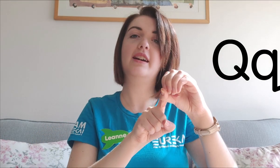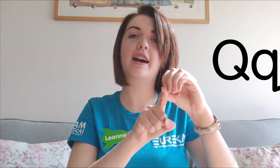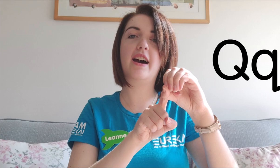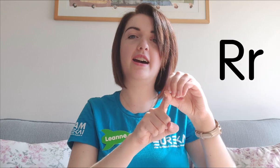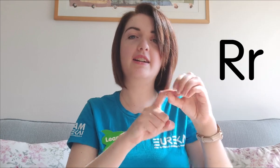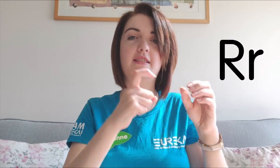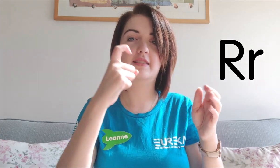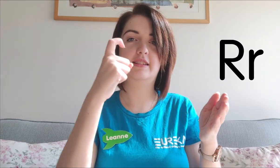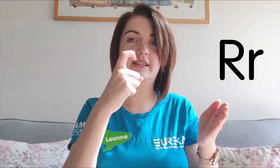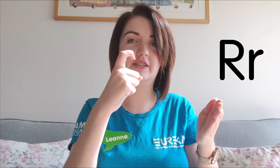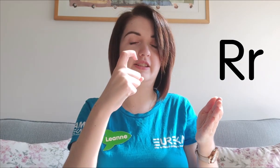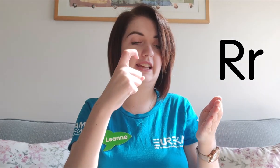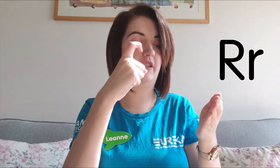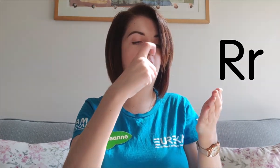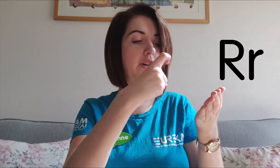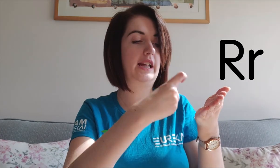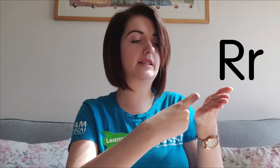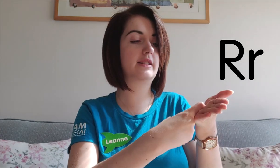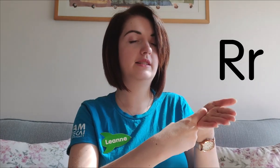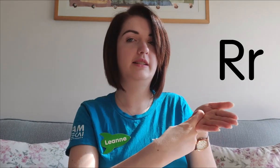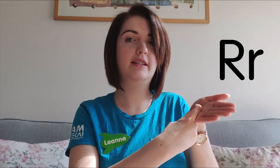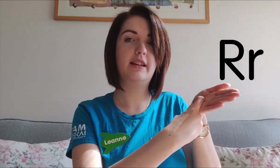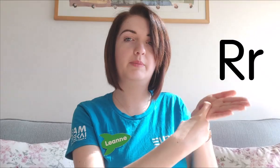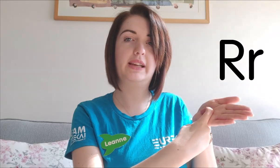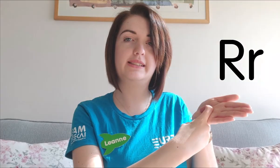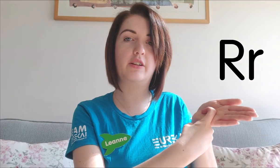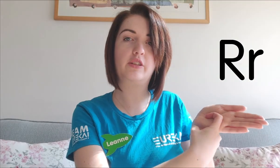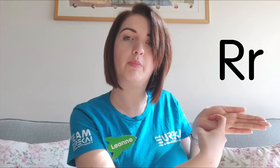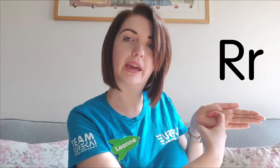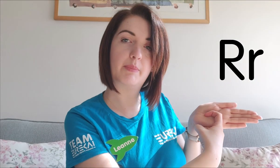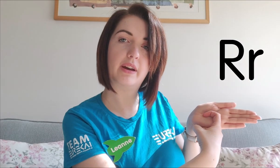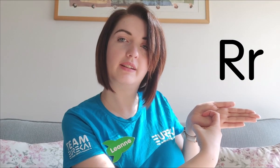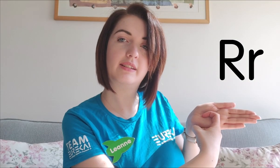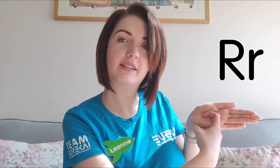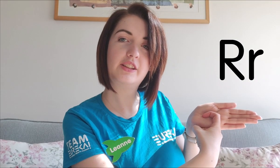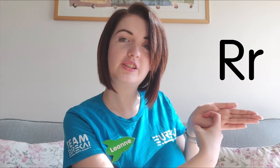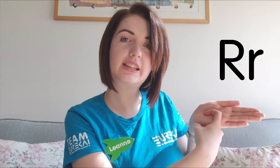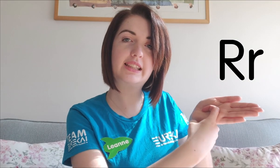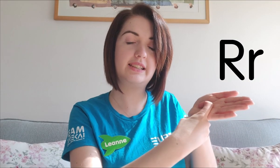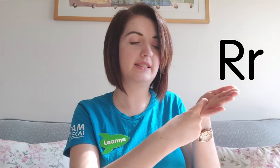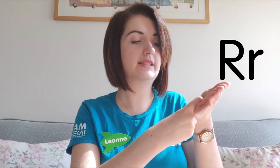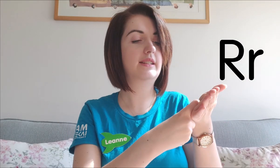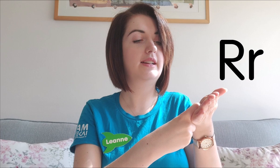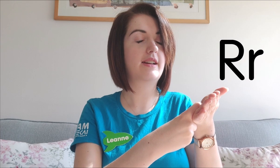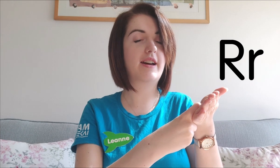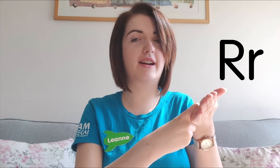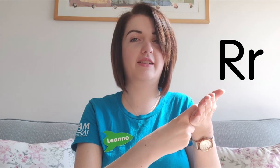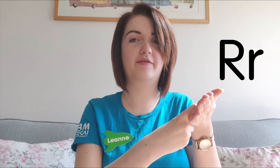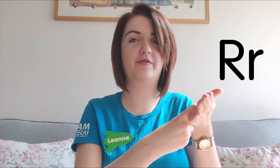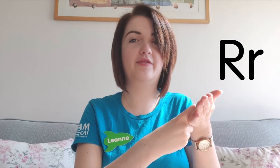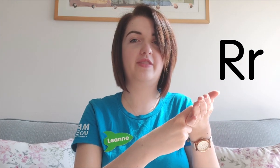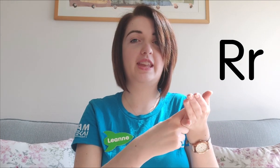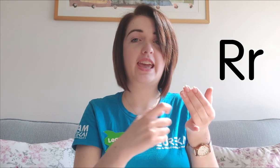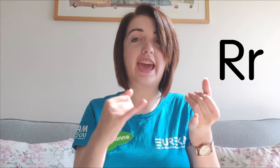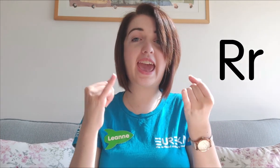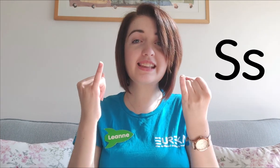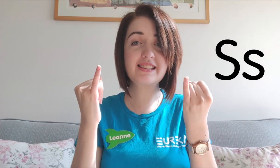R, so take your hook hand and place it on your paper. Just like this. R. S,